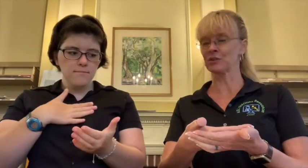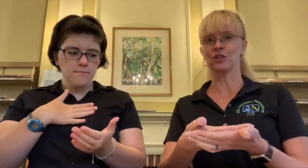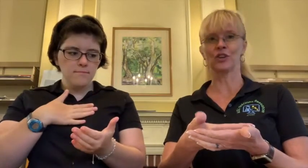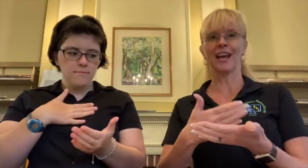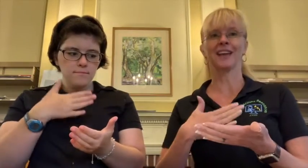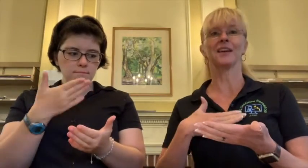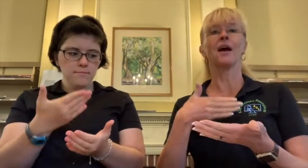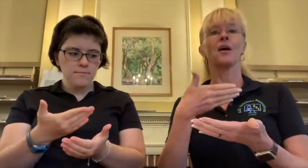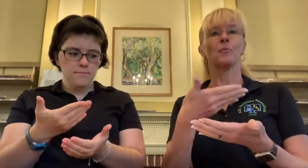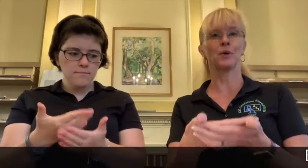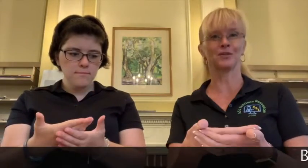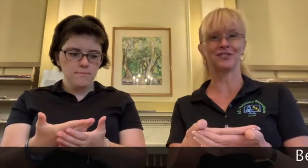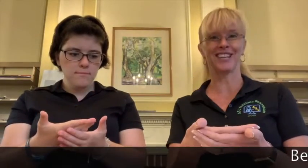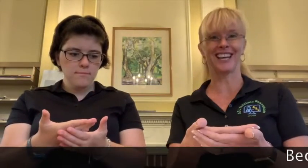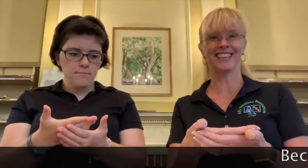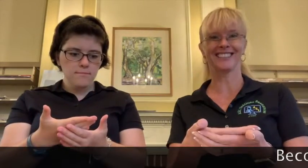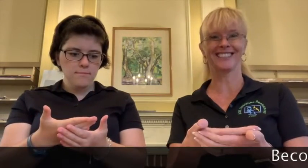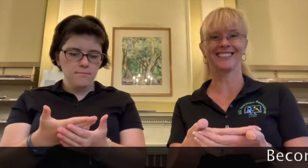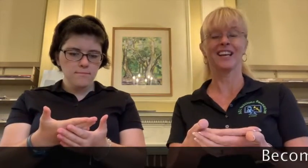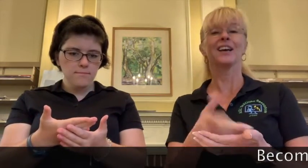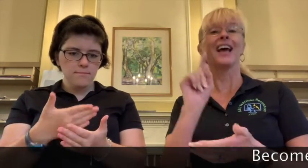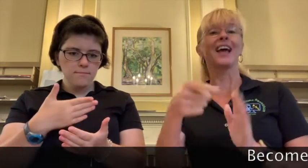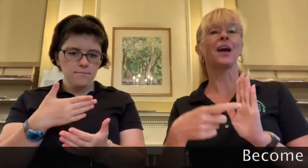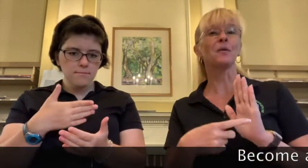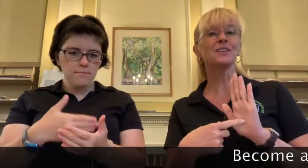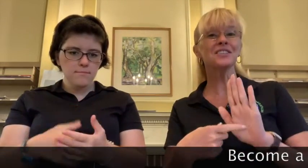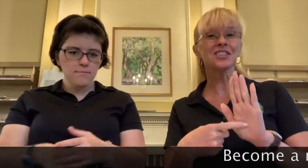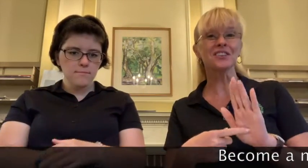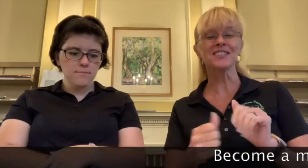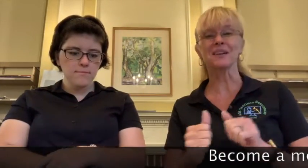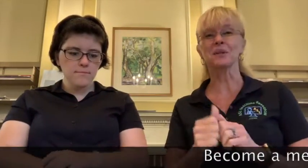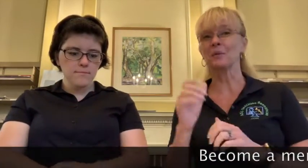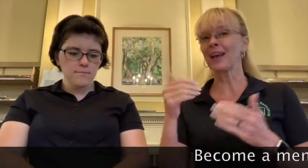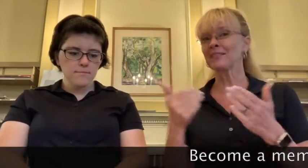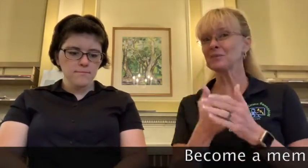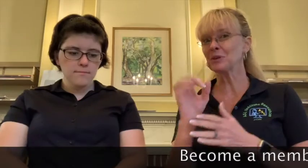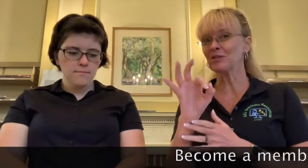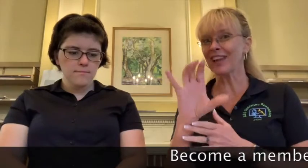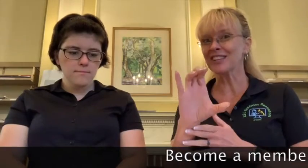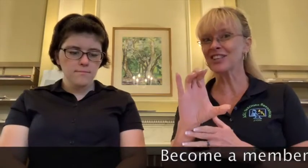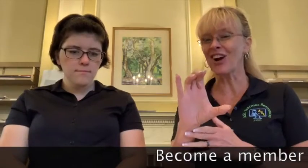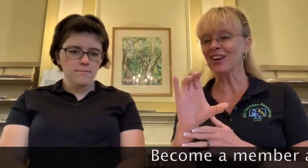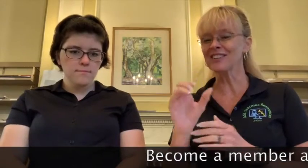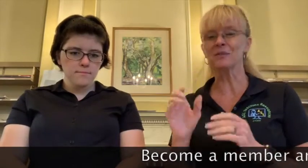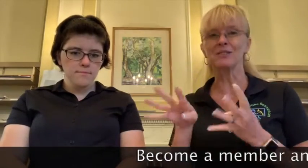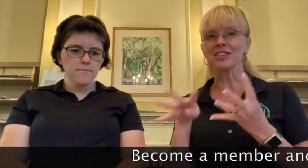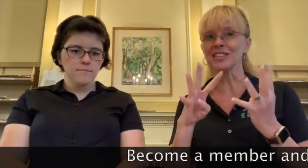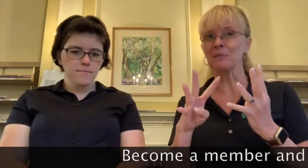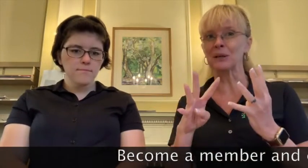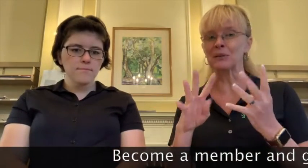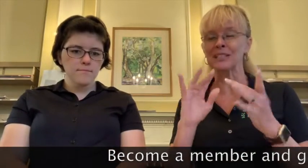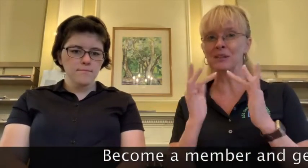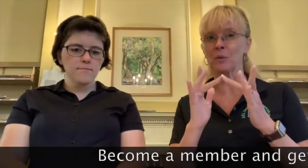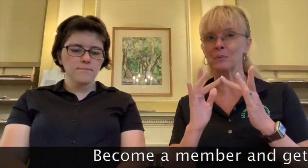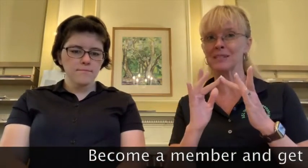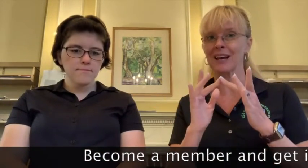to your hand birthday hey I wanted to show you something we have some new flashcards and we just uploaded to the website